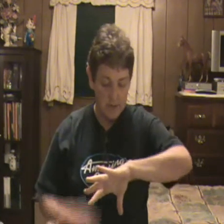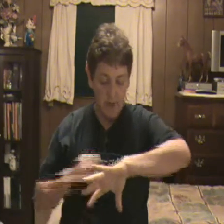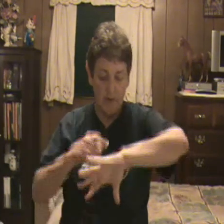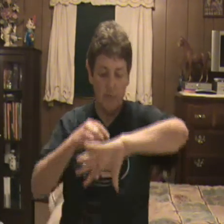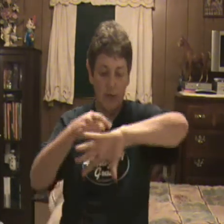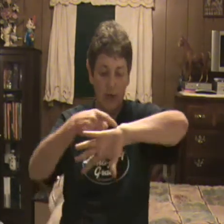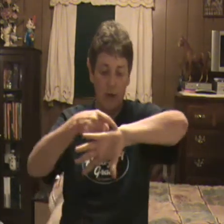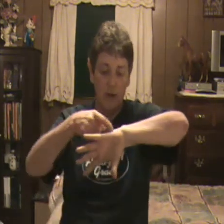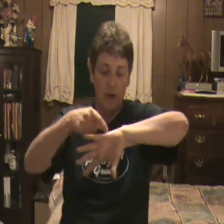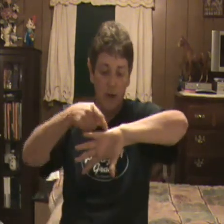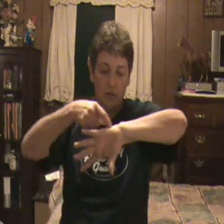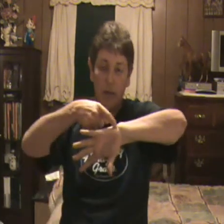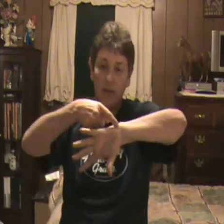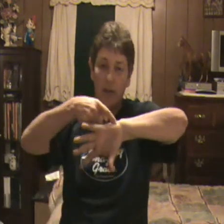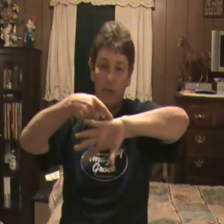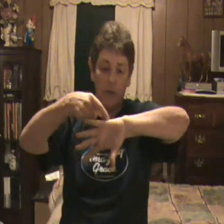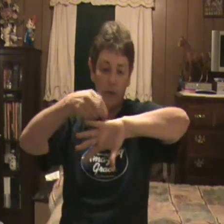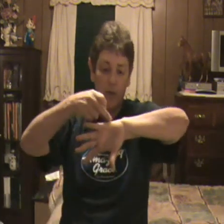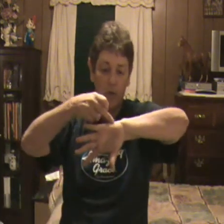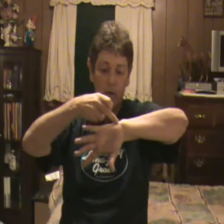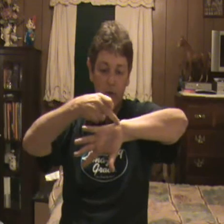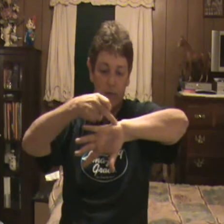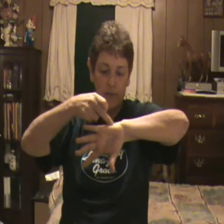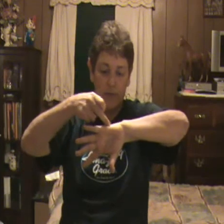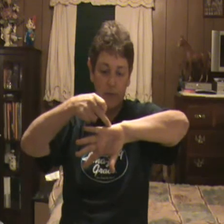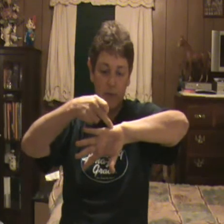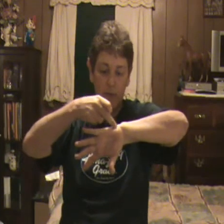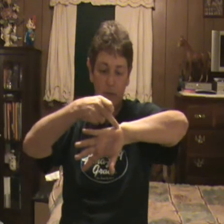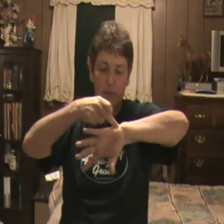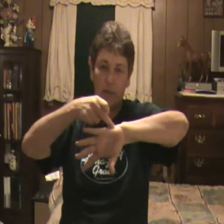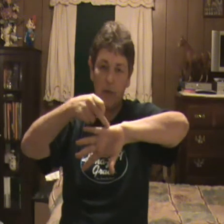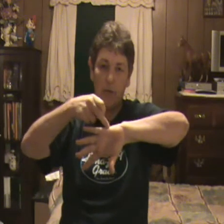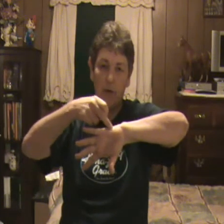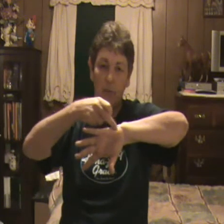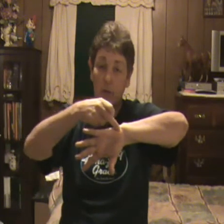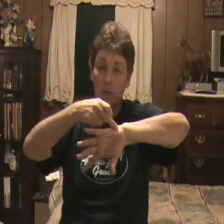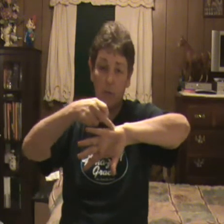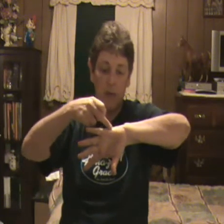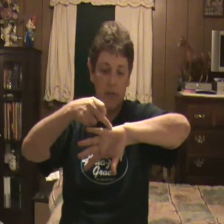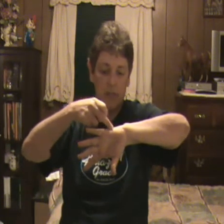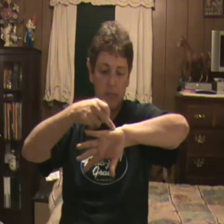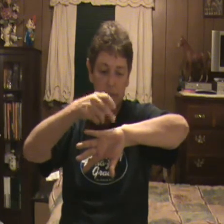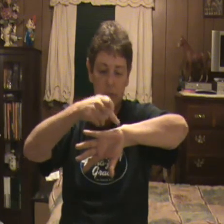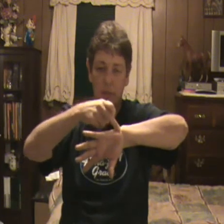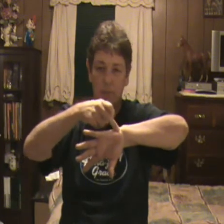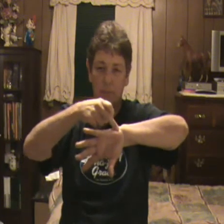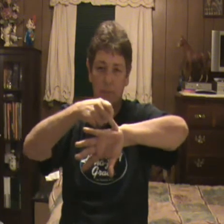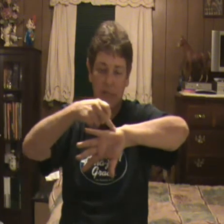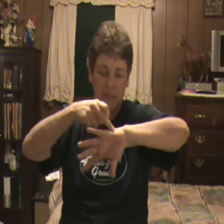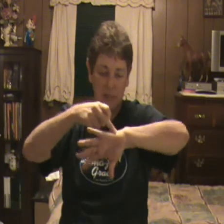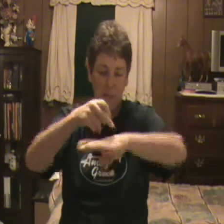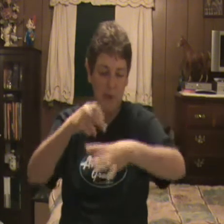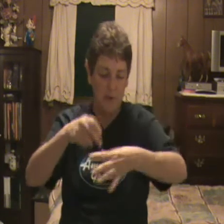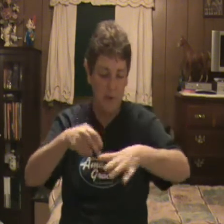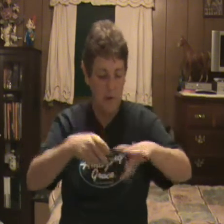still have the, right down through here, you can still tell where there was a lot of muscle wasting. It's still a big dip here, and